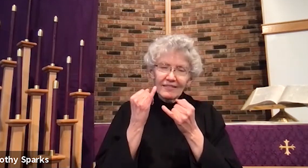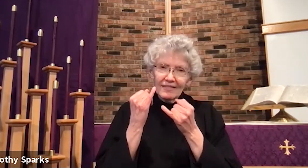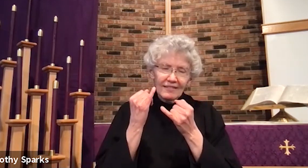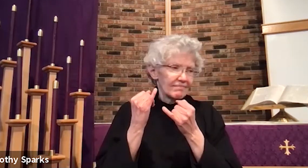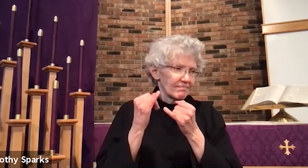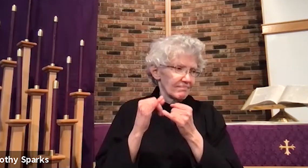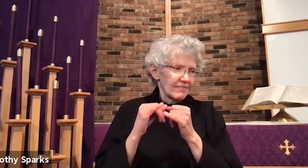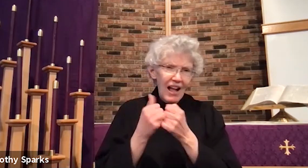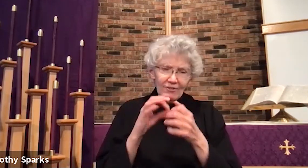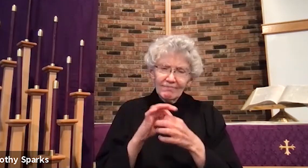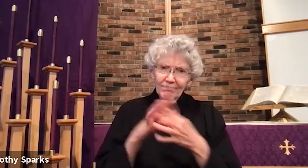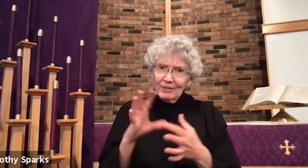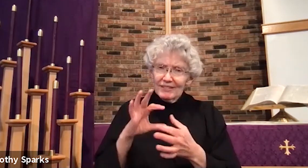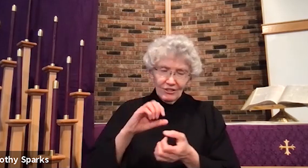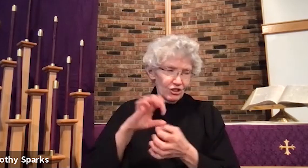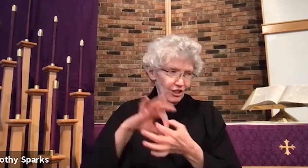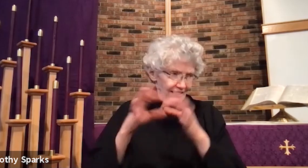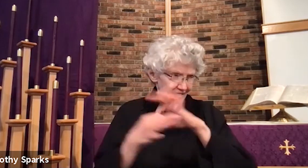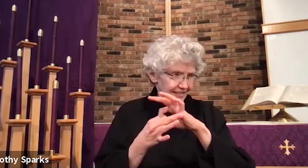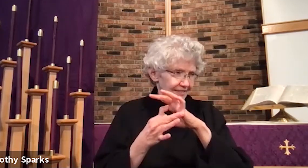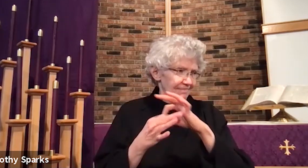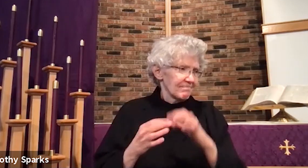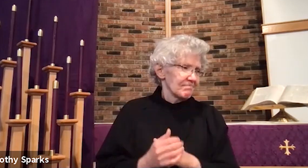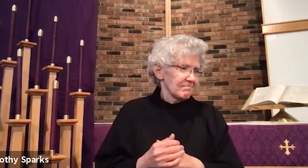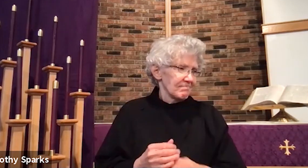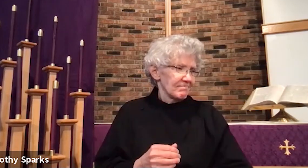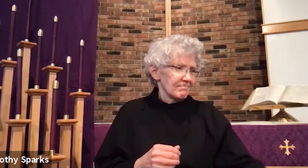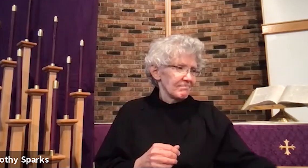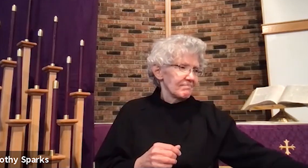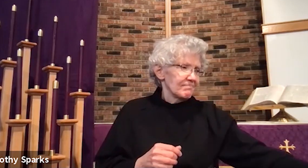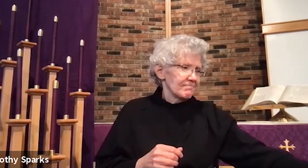Some ideas act like chains for us.